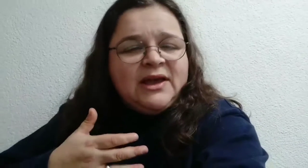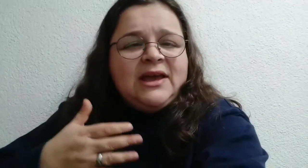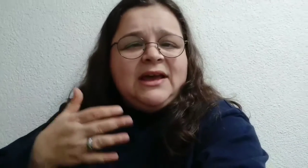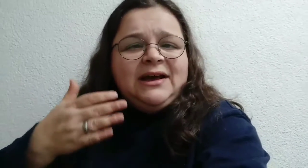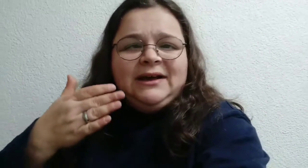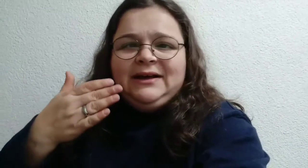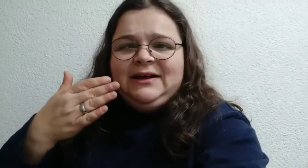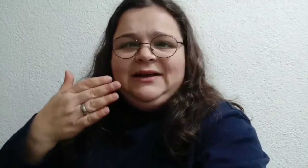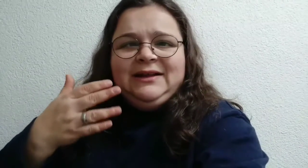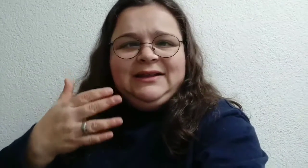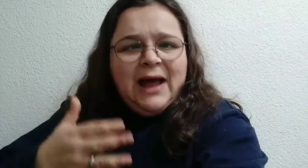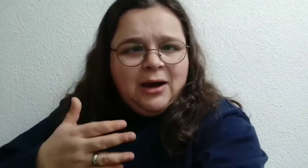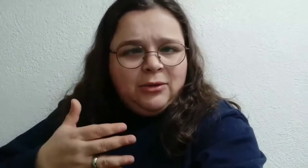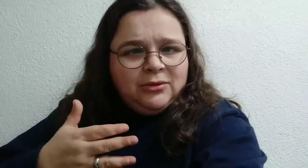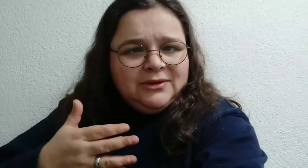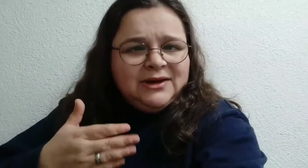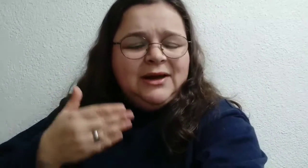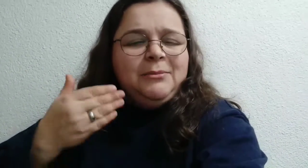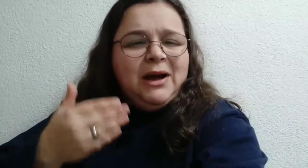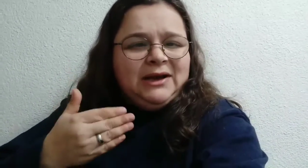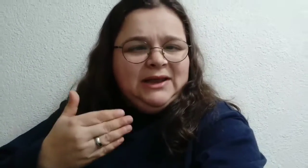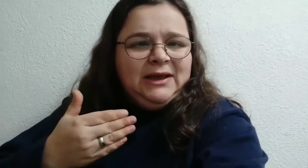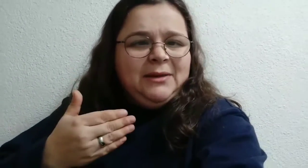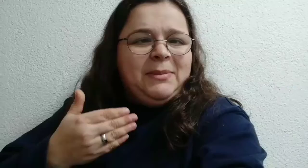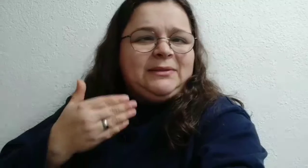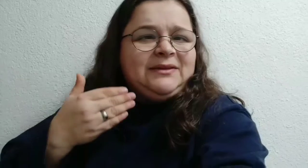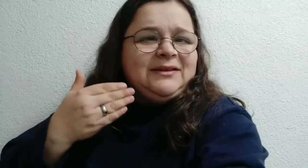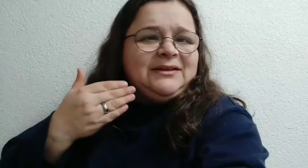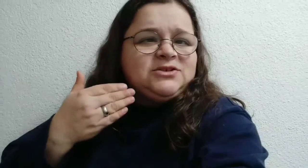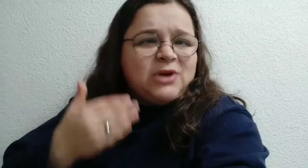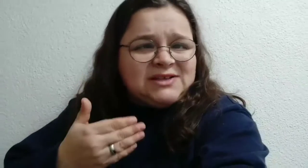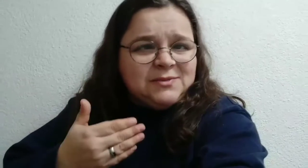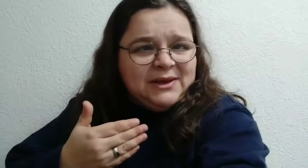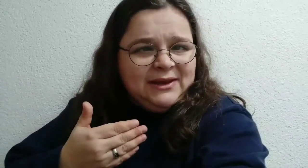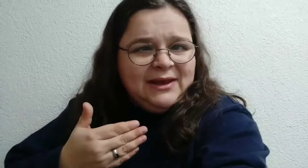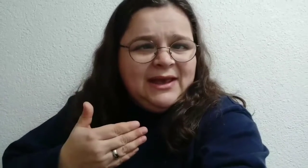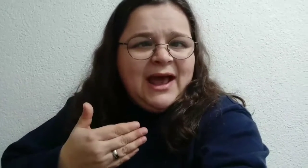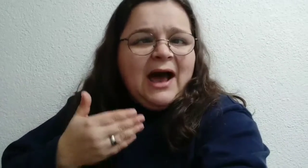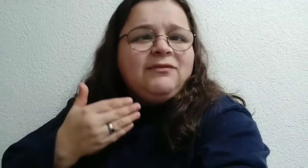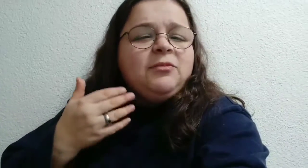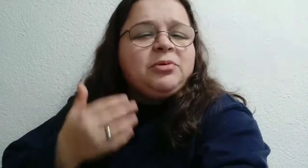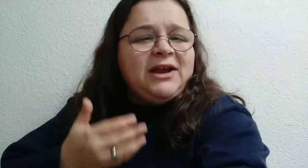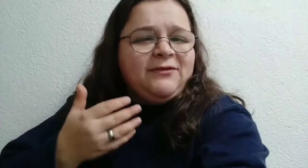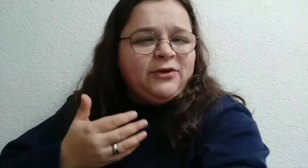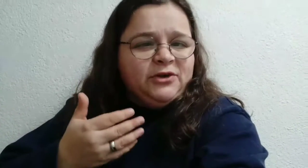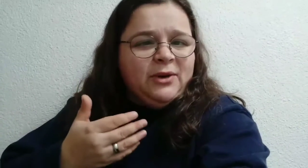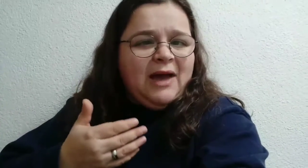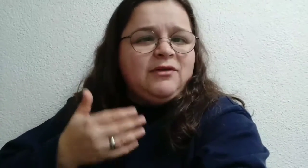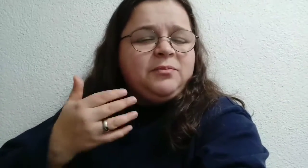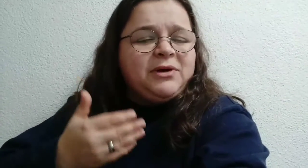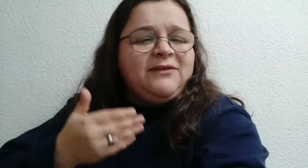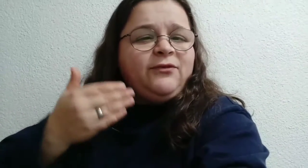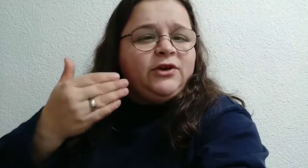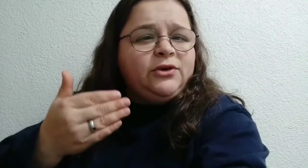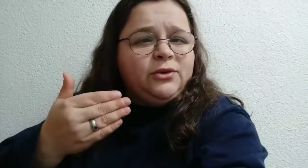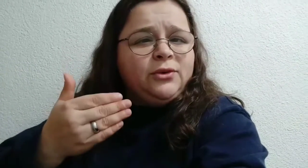now money, but trust me, I will pray for you. I will pray for you